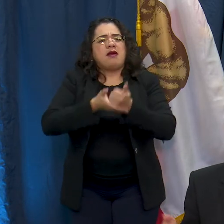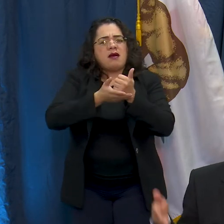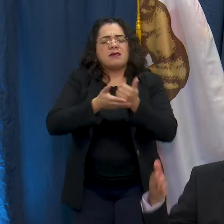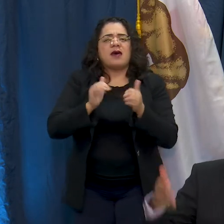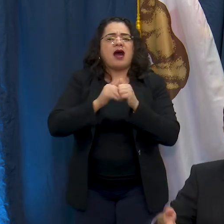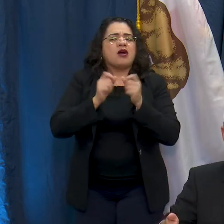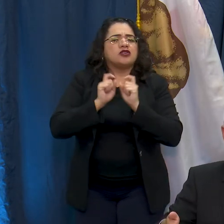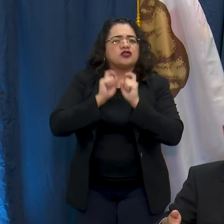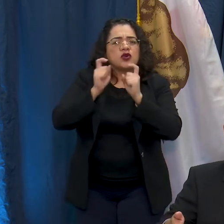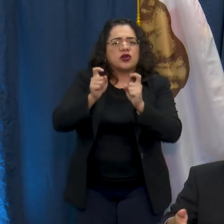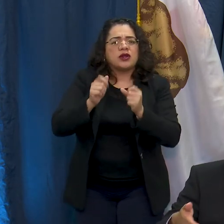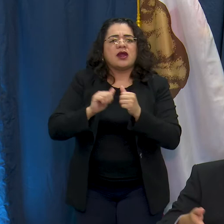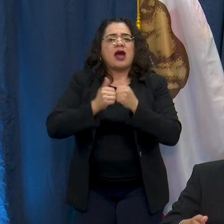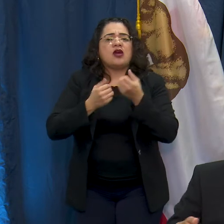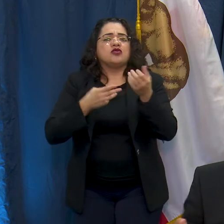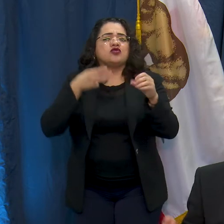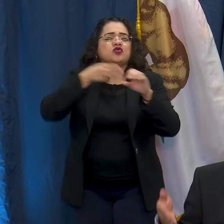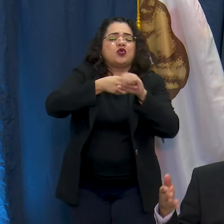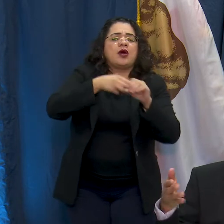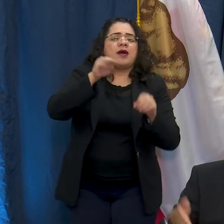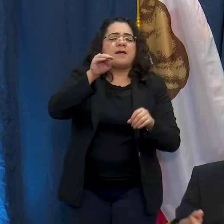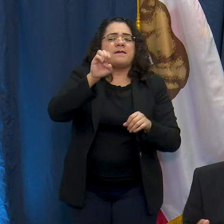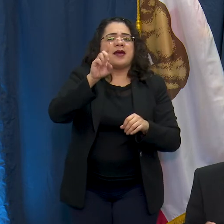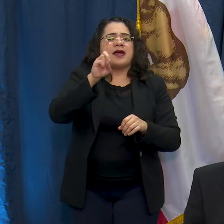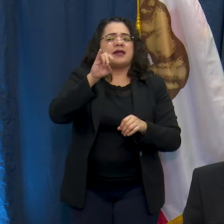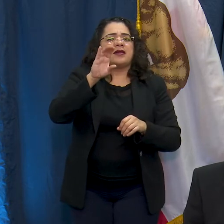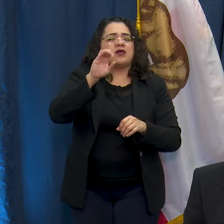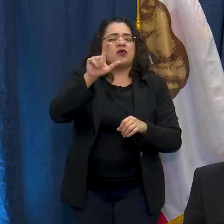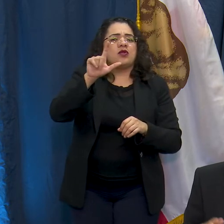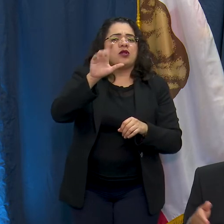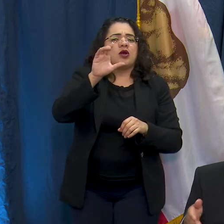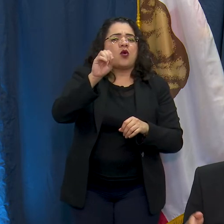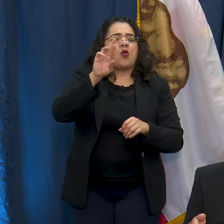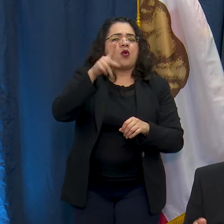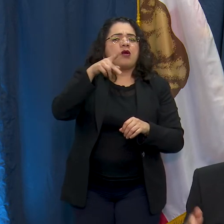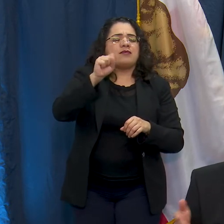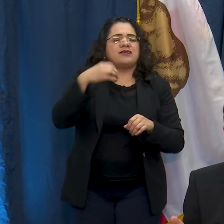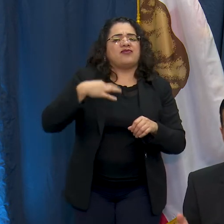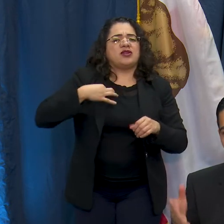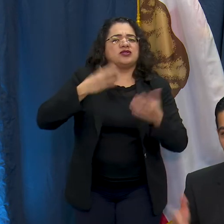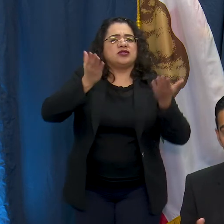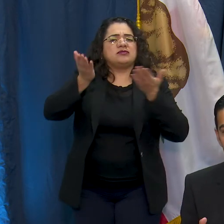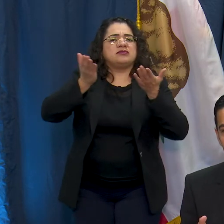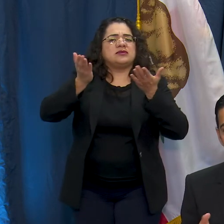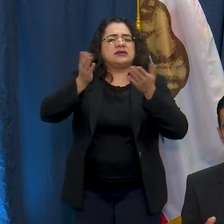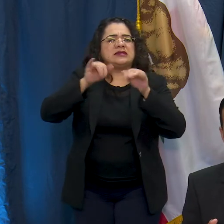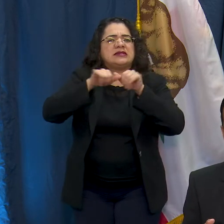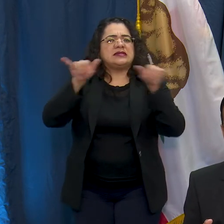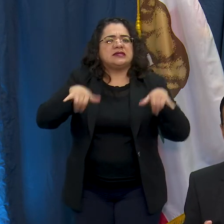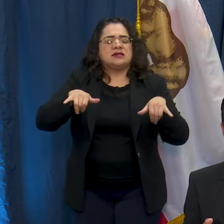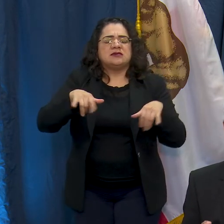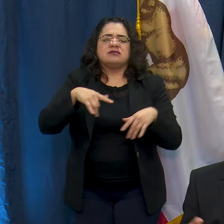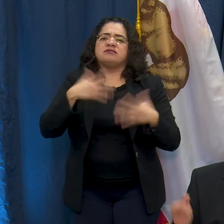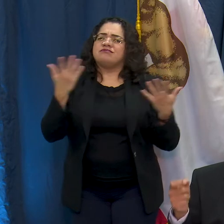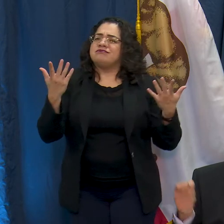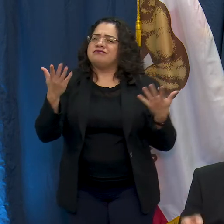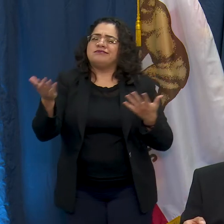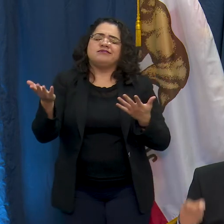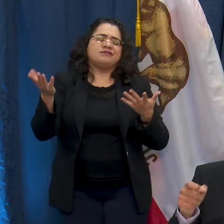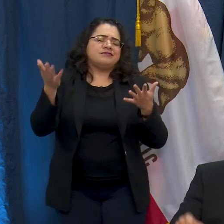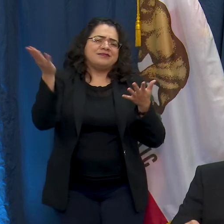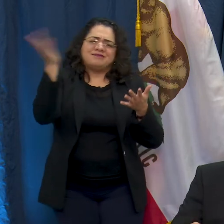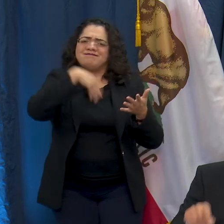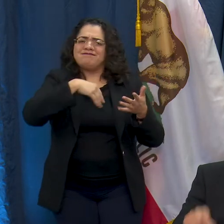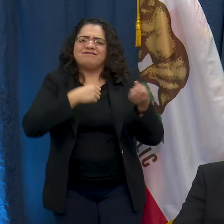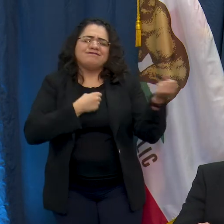donate, how to join the Medical Corps that we have as a volunteer system and so please everyone just pitch in and we keep